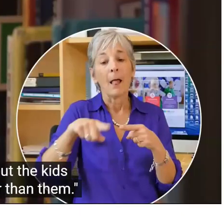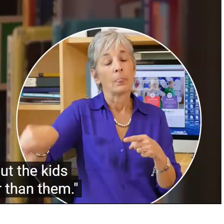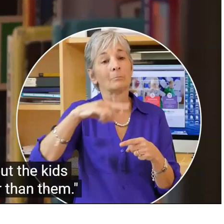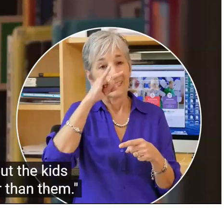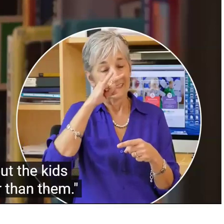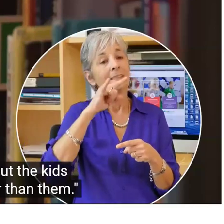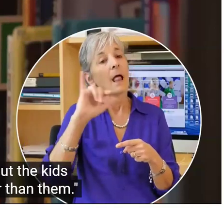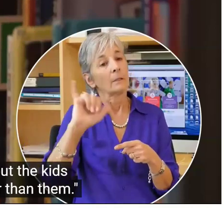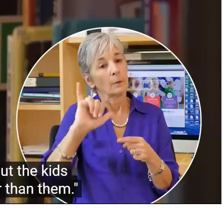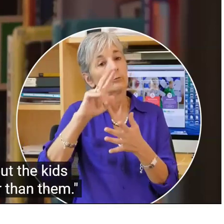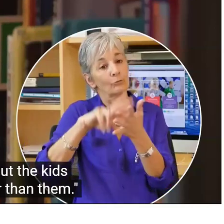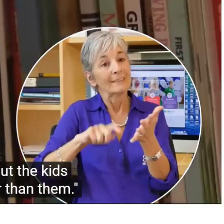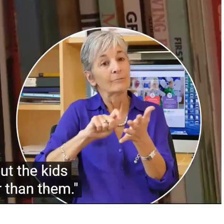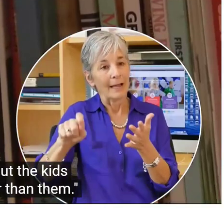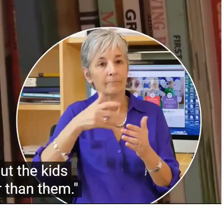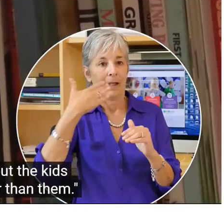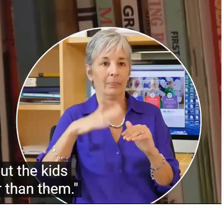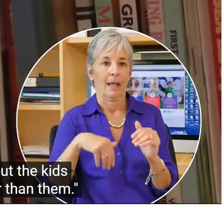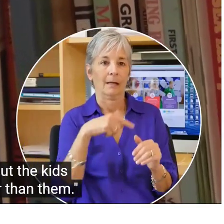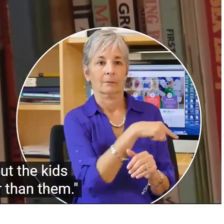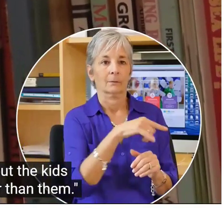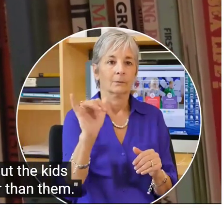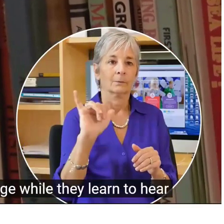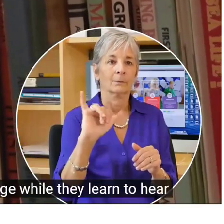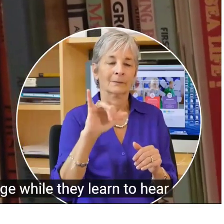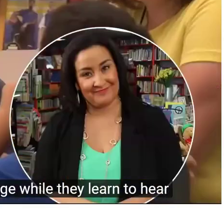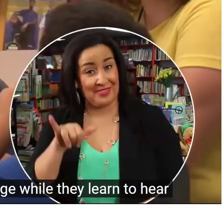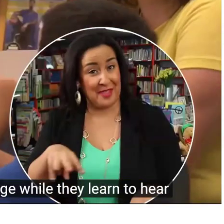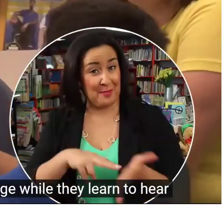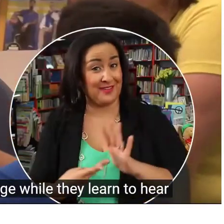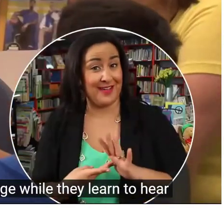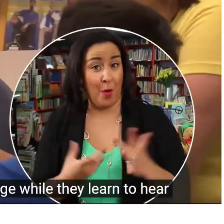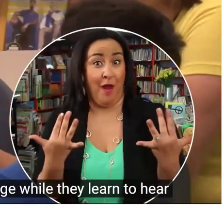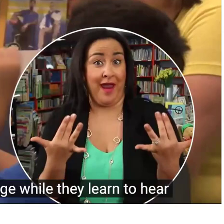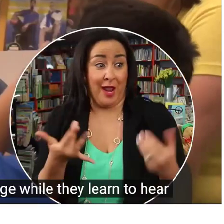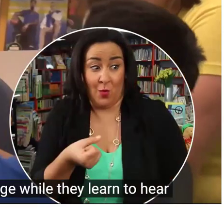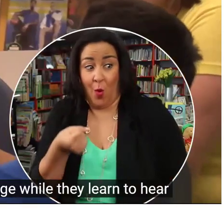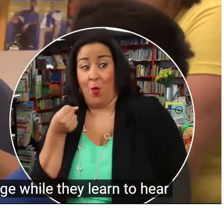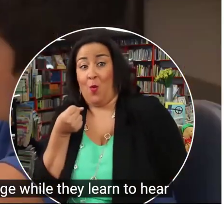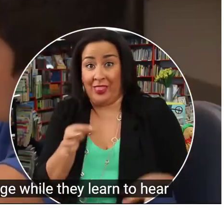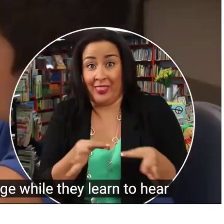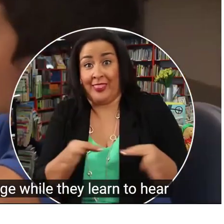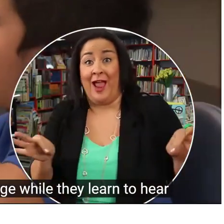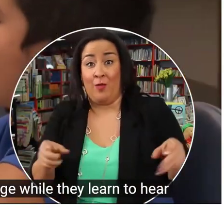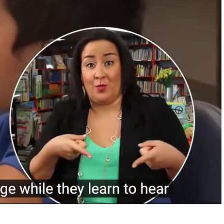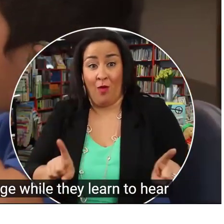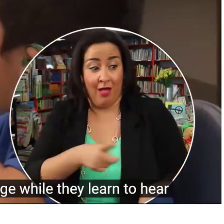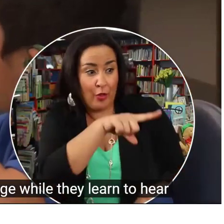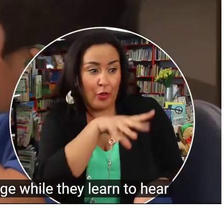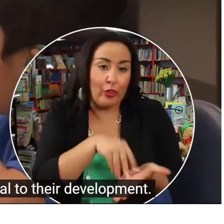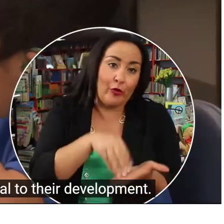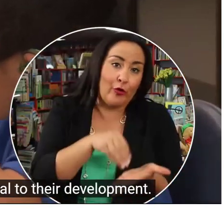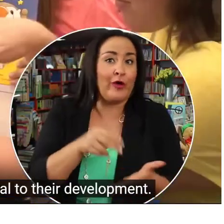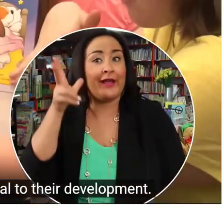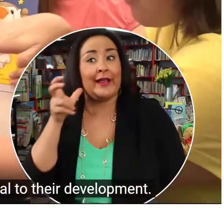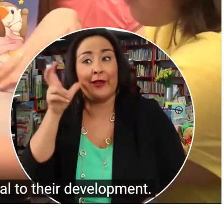not just speaking, but the kids are also reading and writing better than them. And that decision to wait to give children language, will they